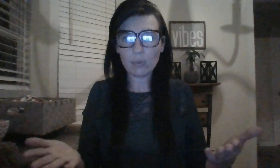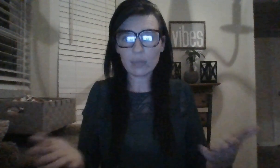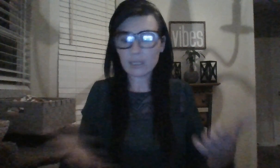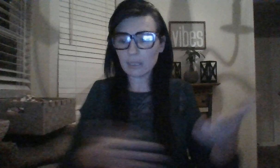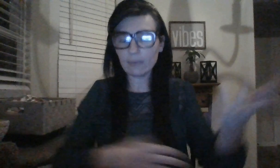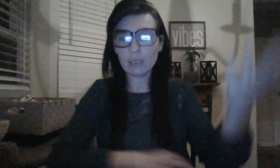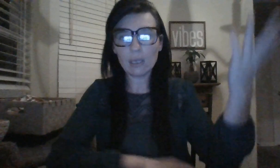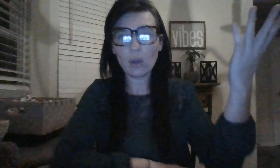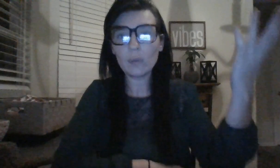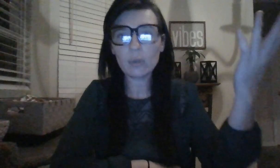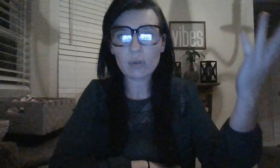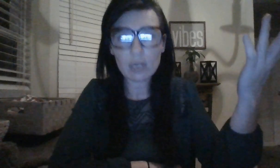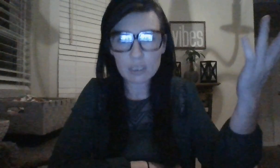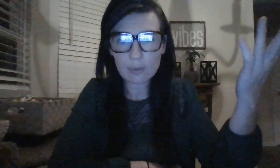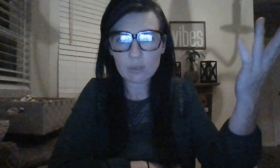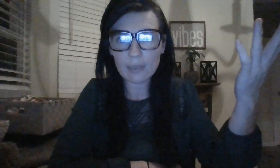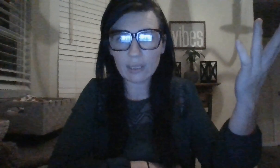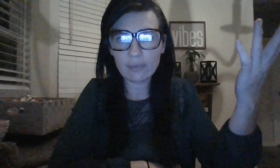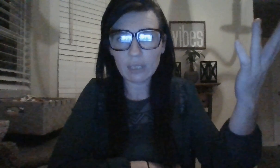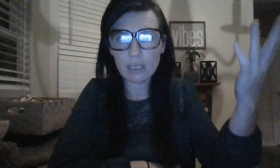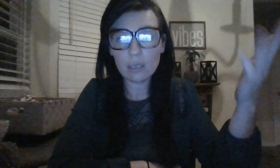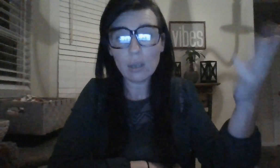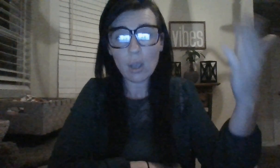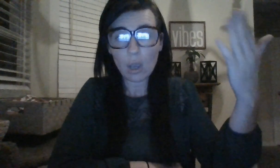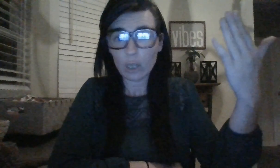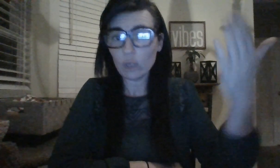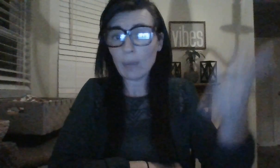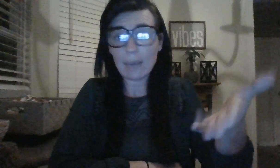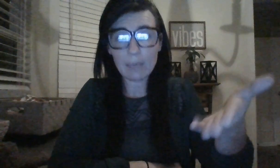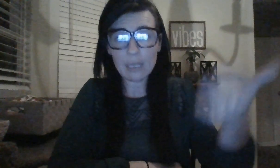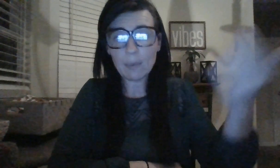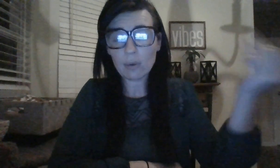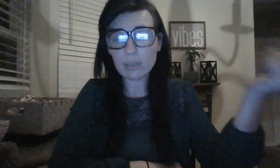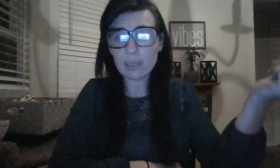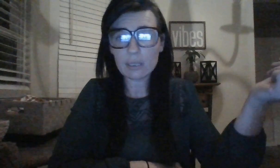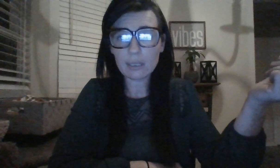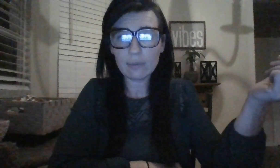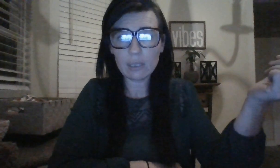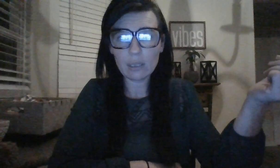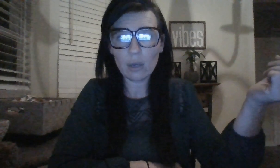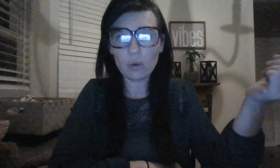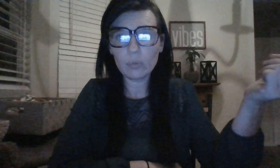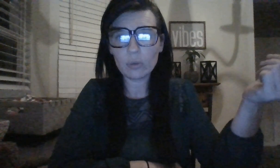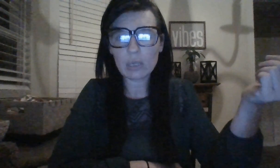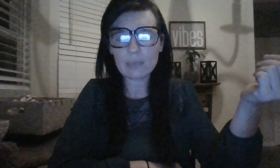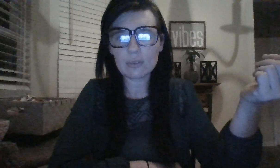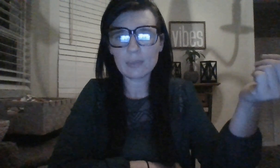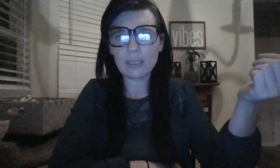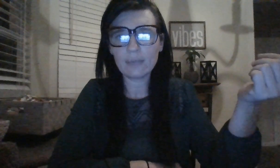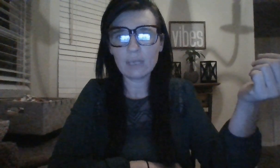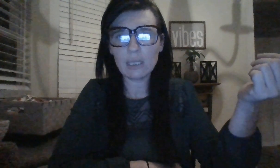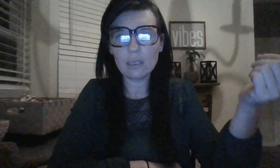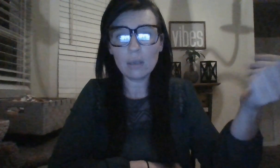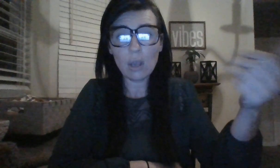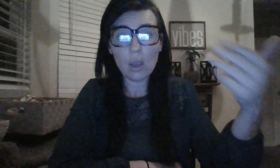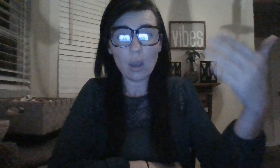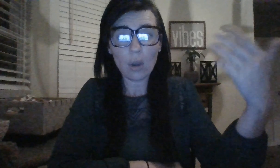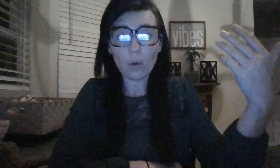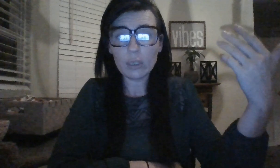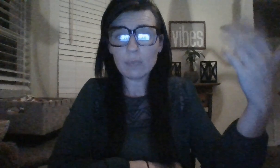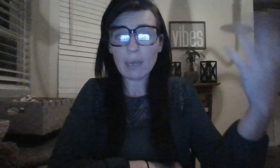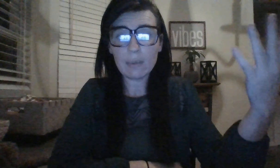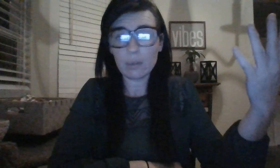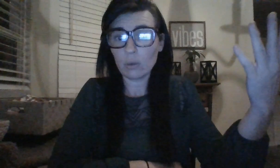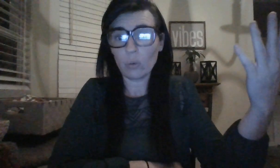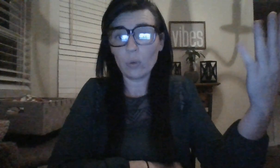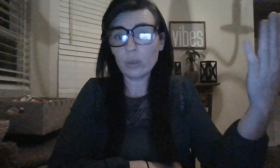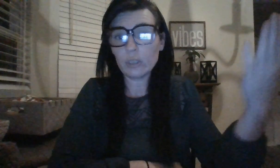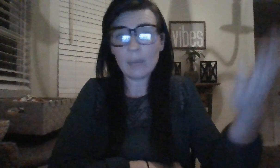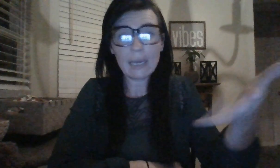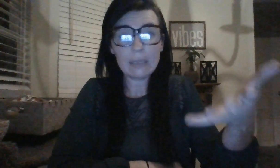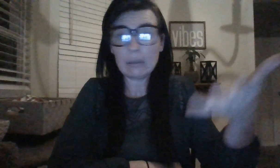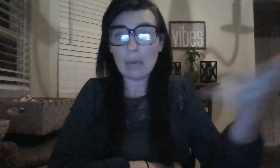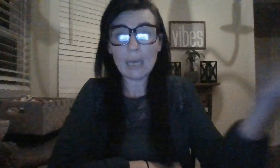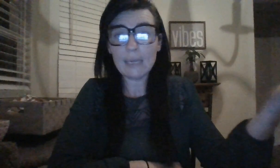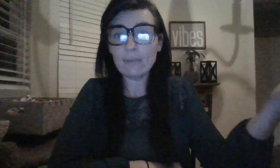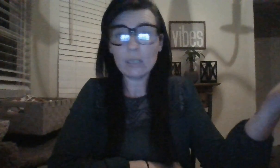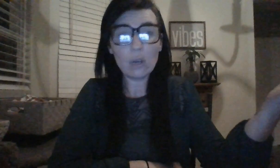people that's living in a home they're not supposed to be living in. You might be the person that's living in the home they're not supposed to be living in. Or you might or you might not even